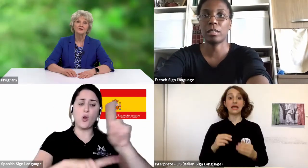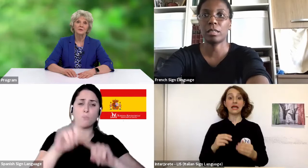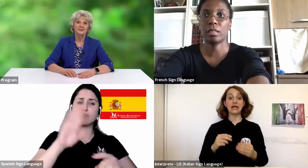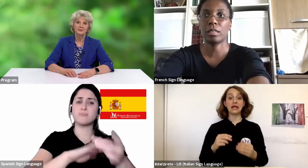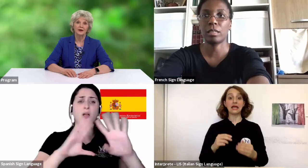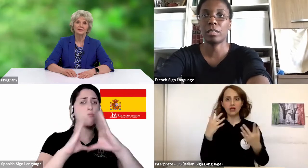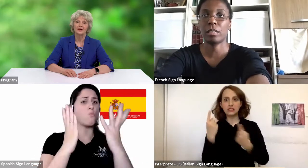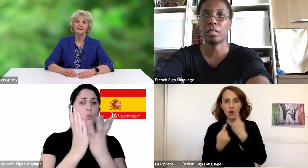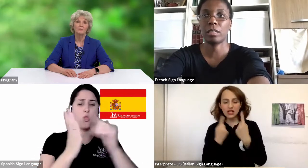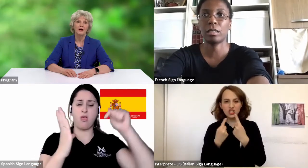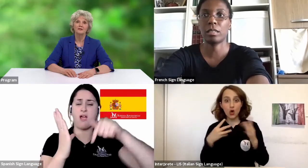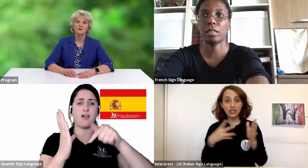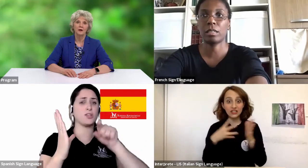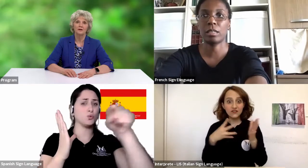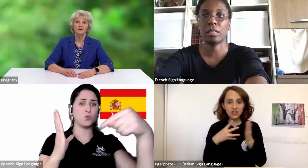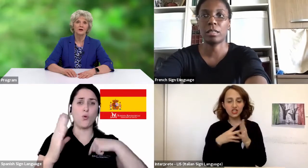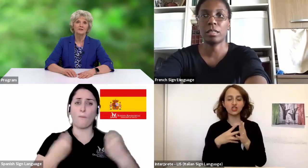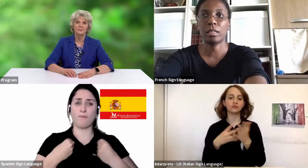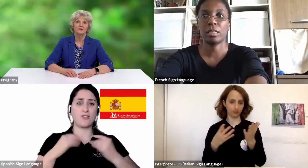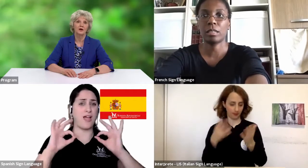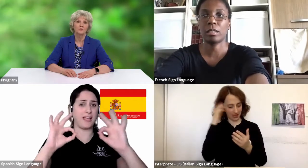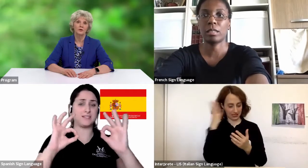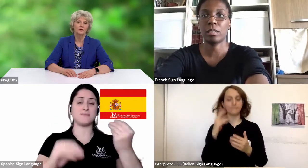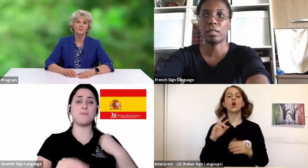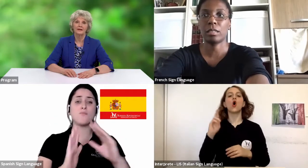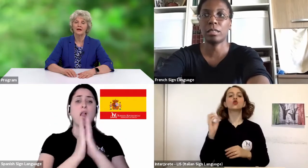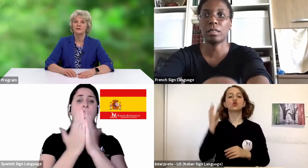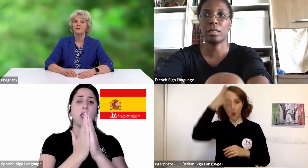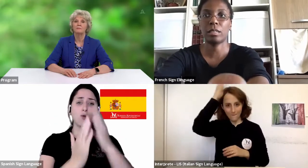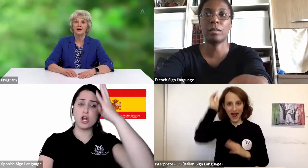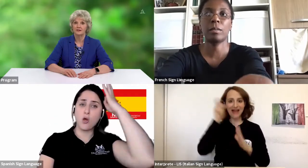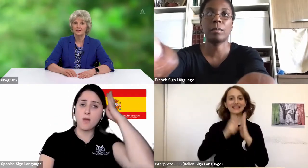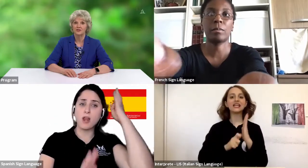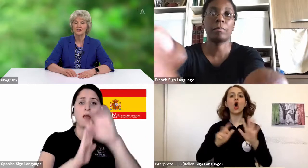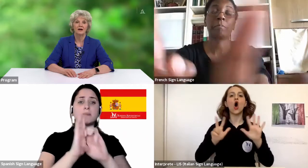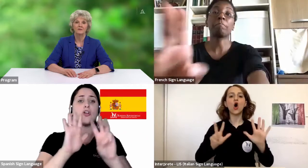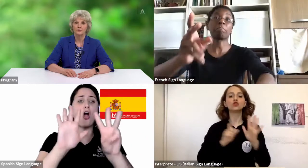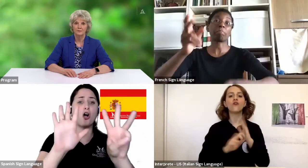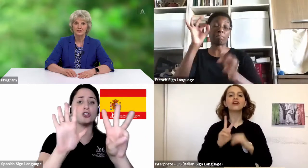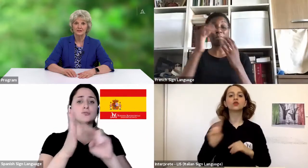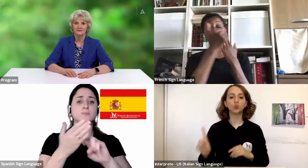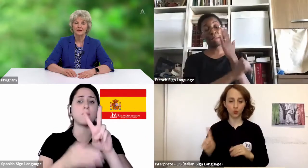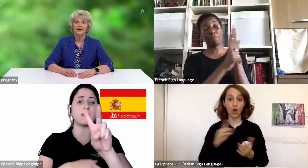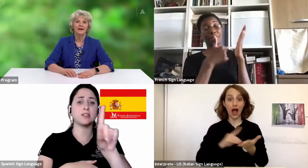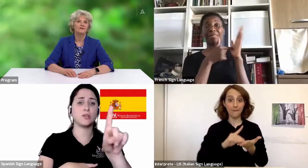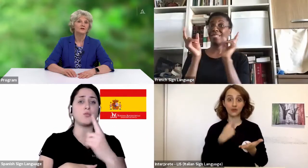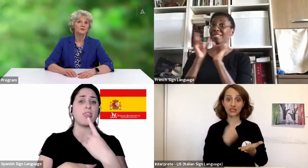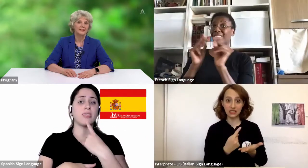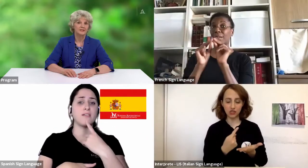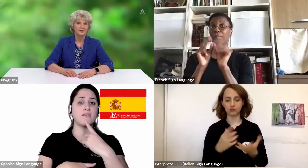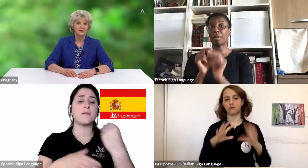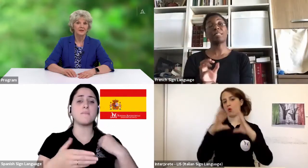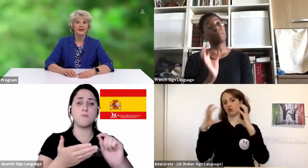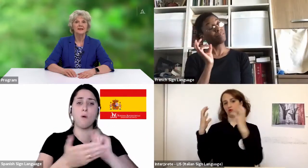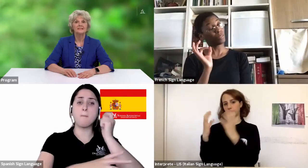8, 21, the apostle Paul talks about our world being under the bondage of corruption. In verse